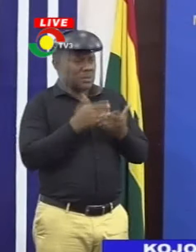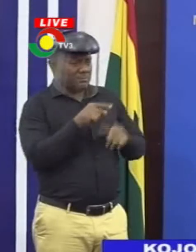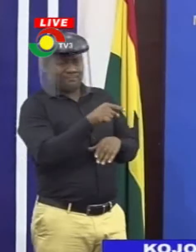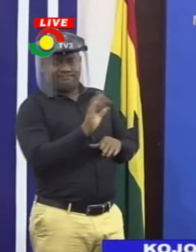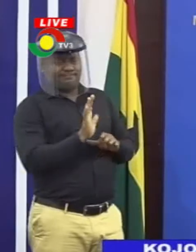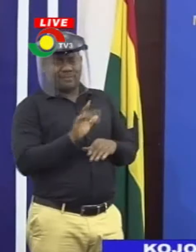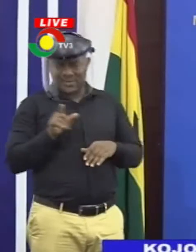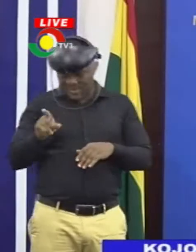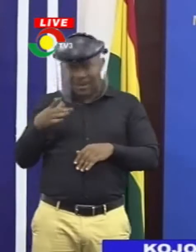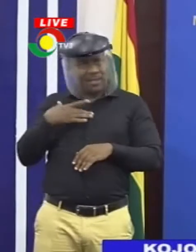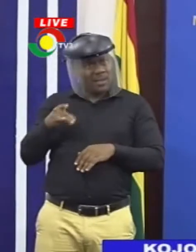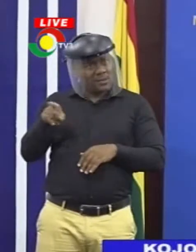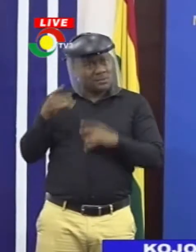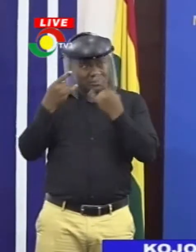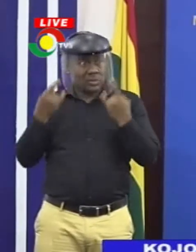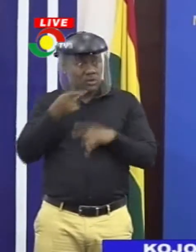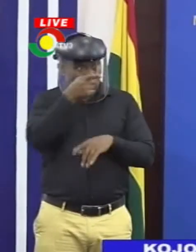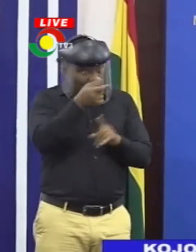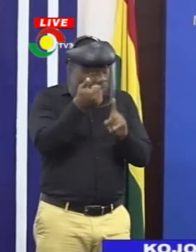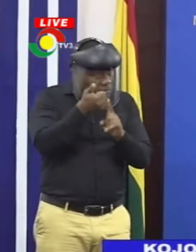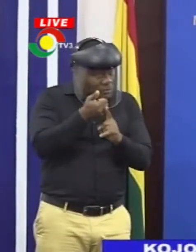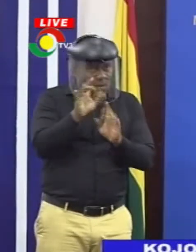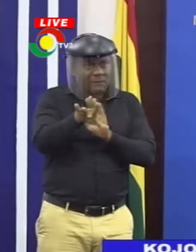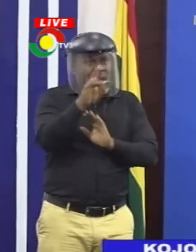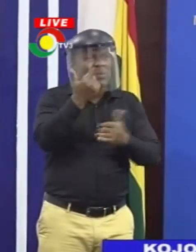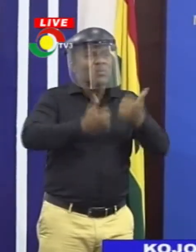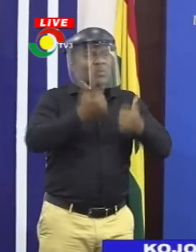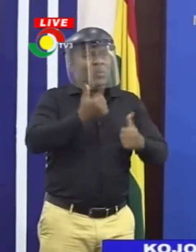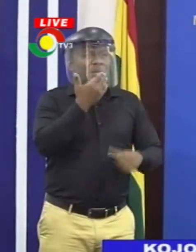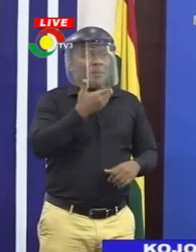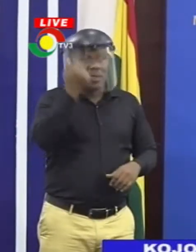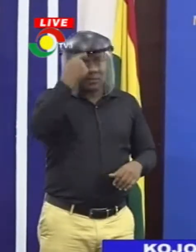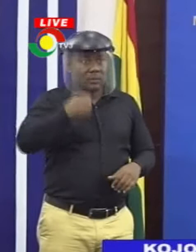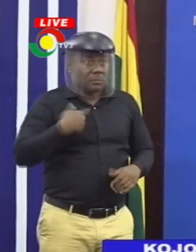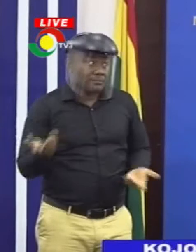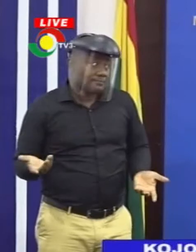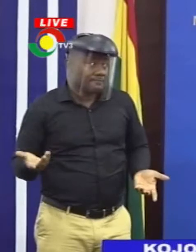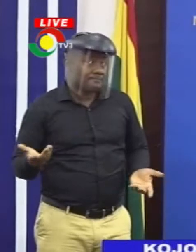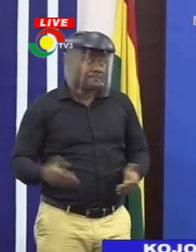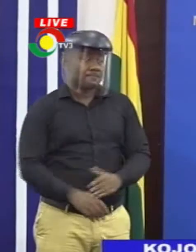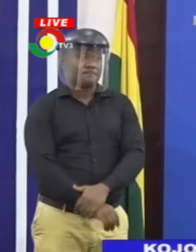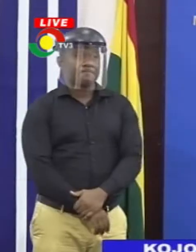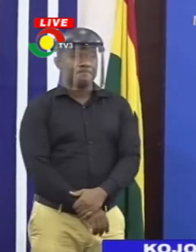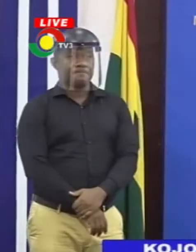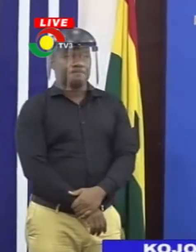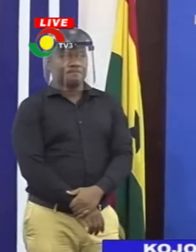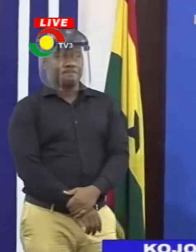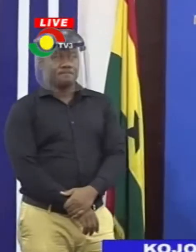others they don't react to. I think it's up to you to also find the most appropriate material that works for you. Thank you very much.